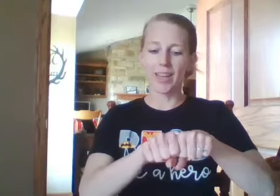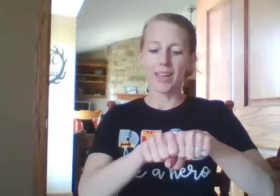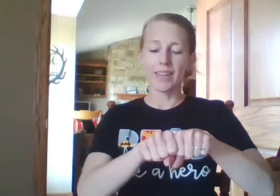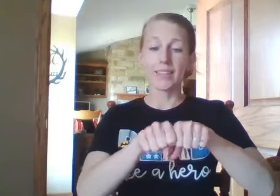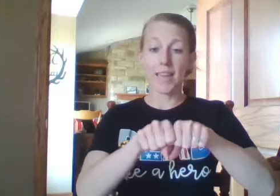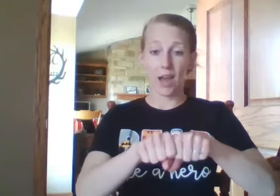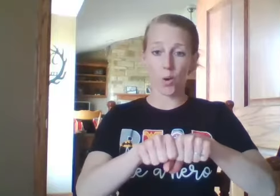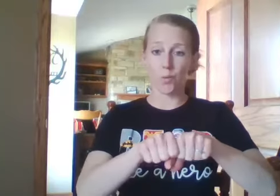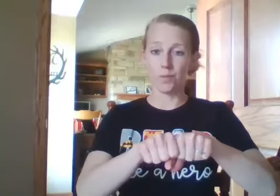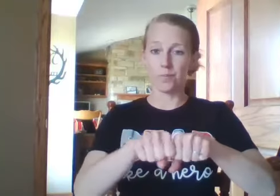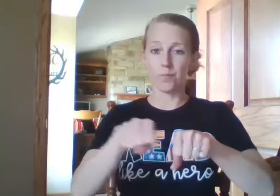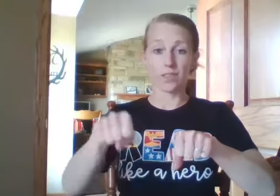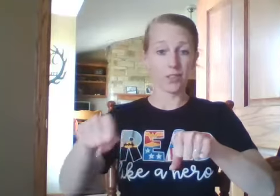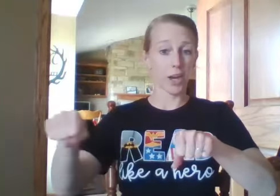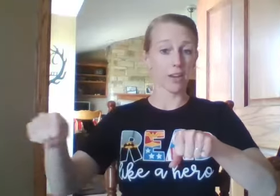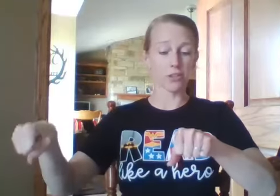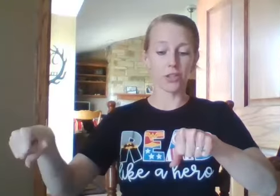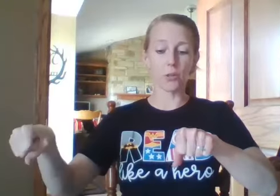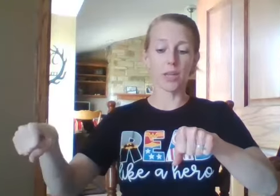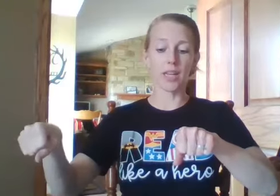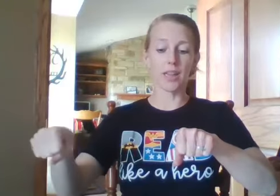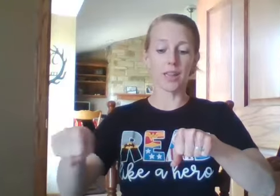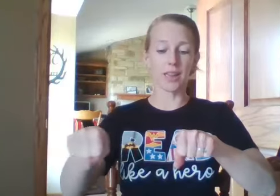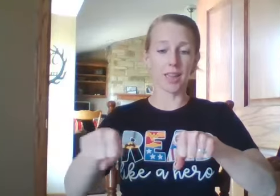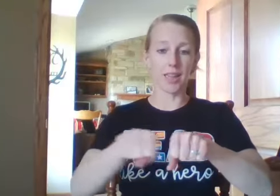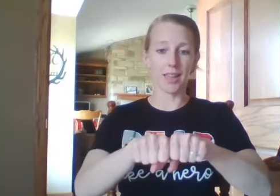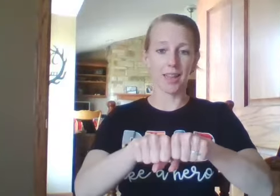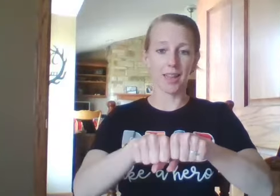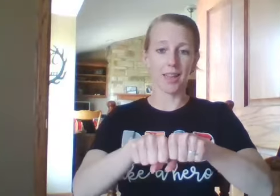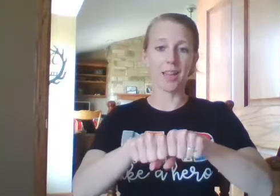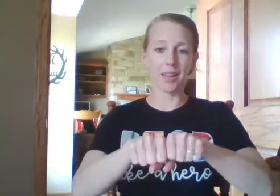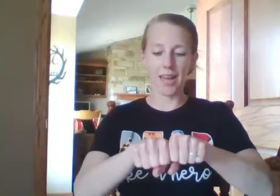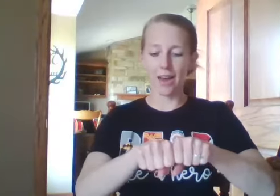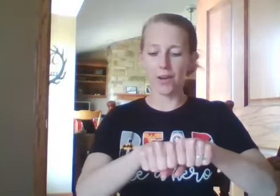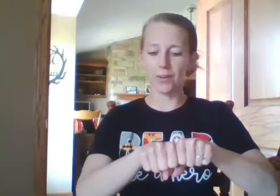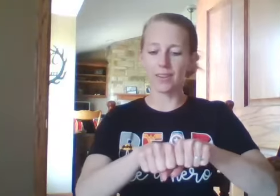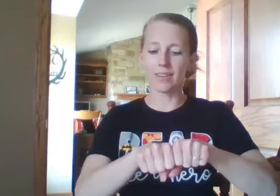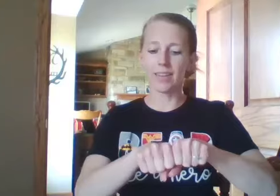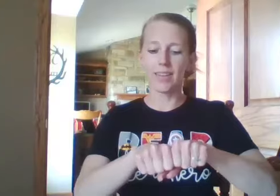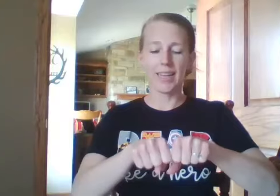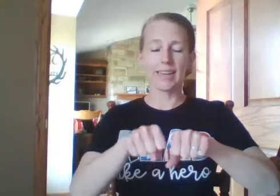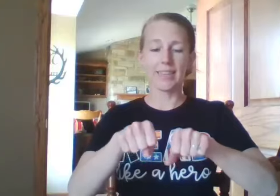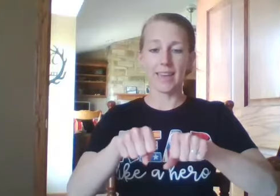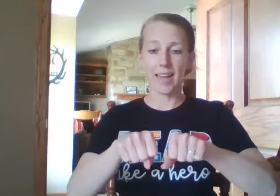Down. Change to cool. Clown. Night.